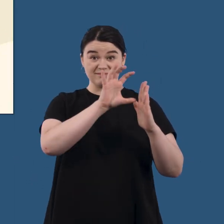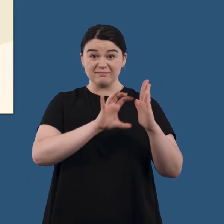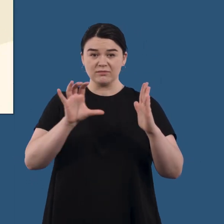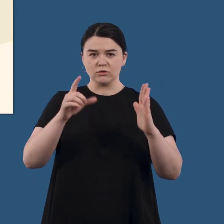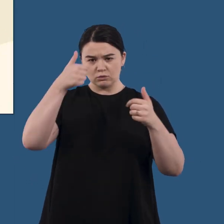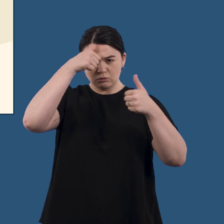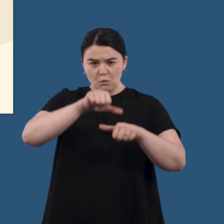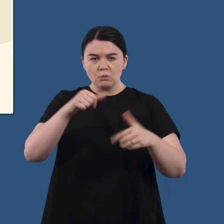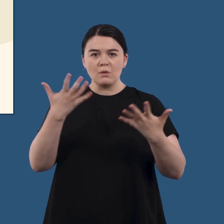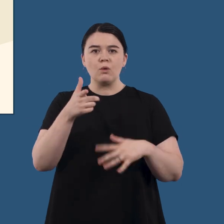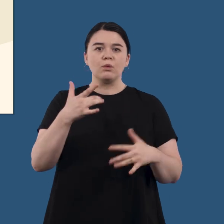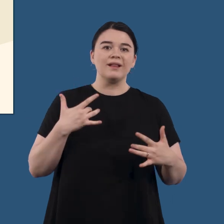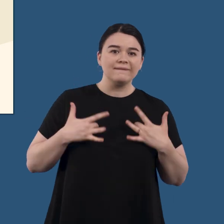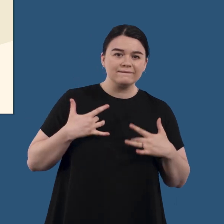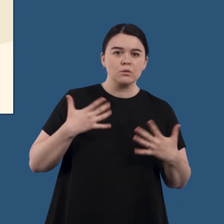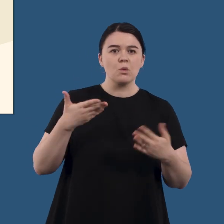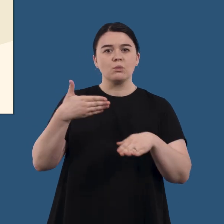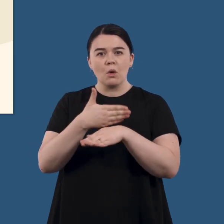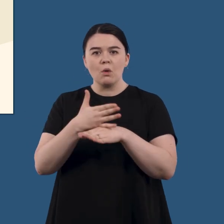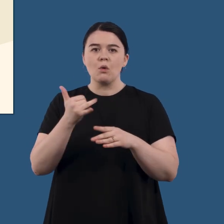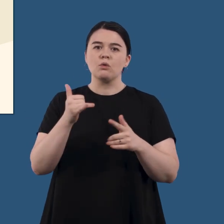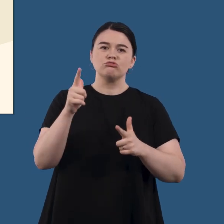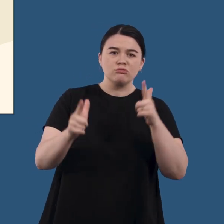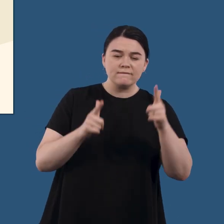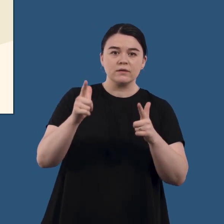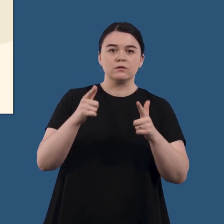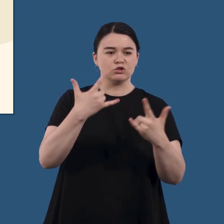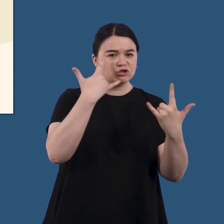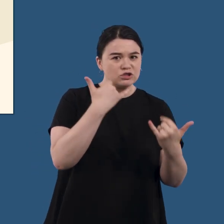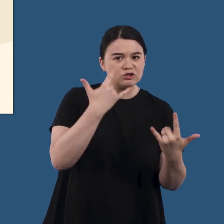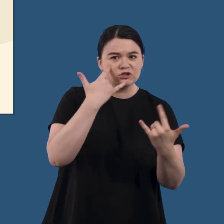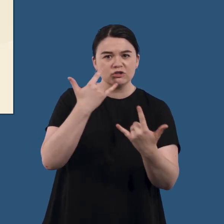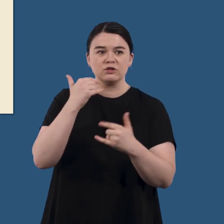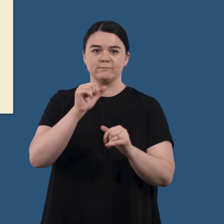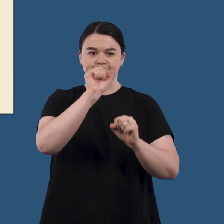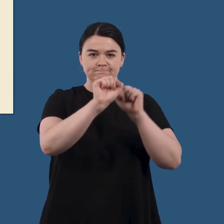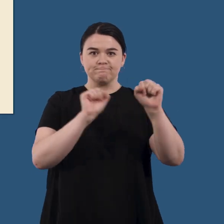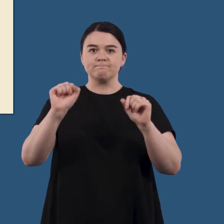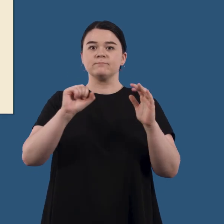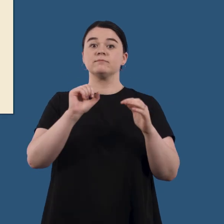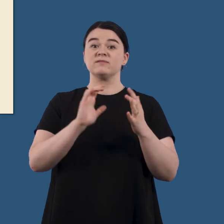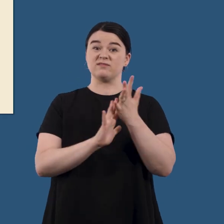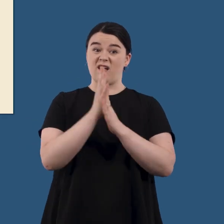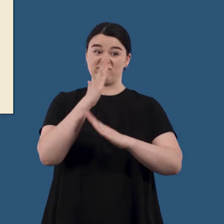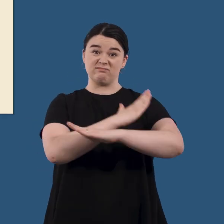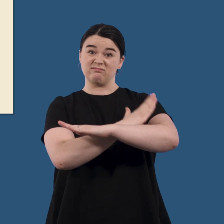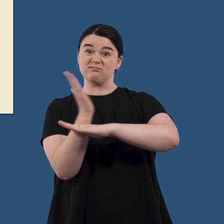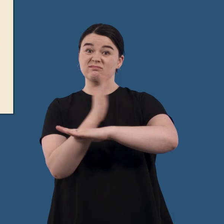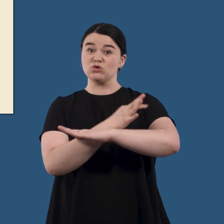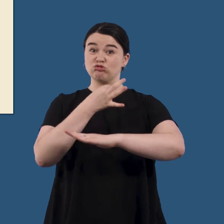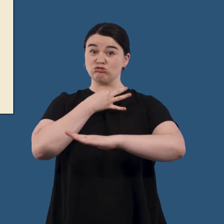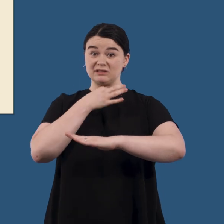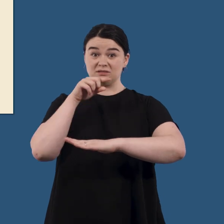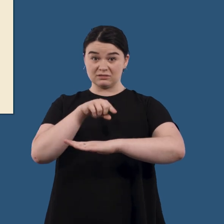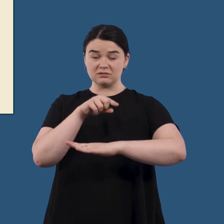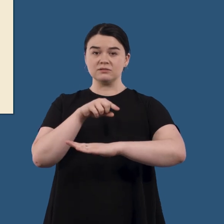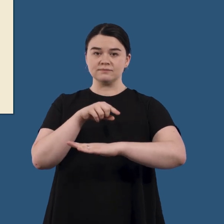you live, work or travel through a bushfire risk area. Make it a habit to check the fire danger rating every day.